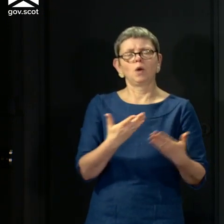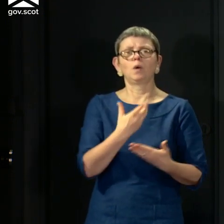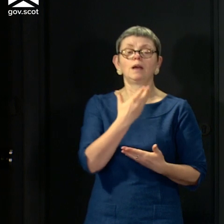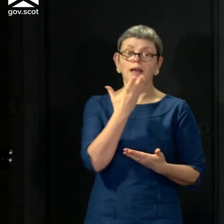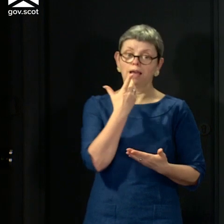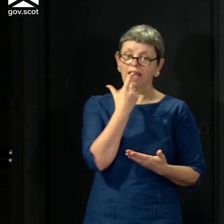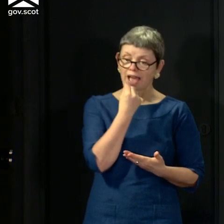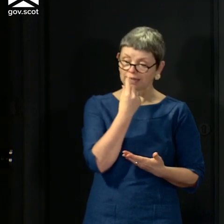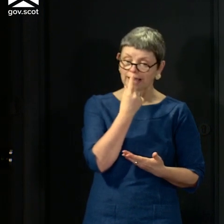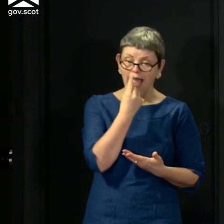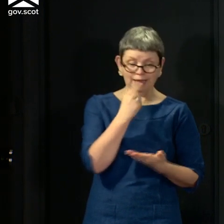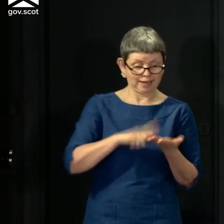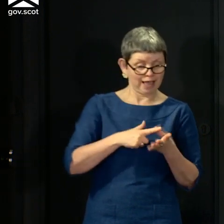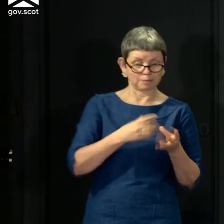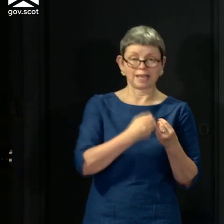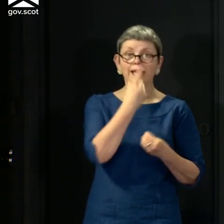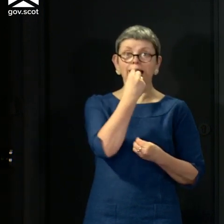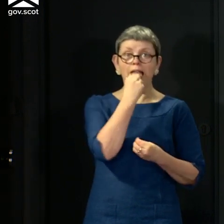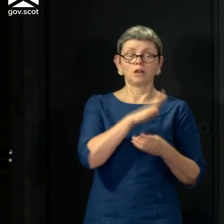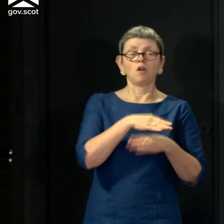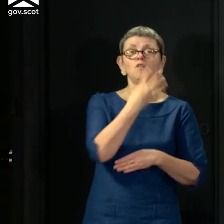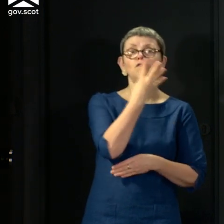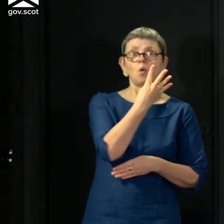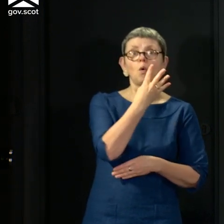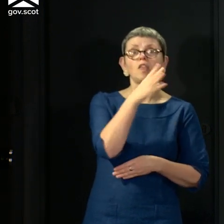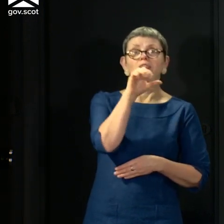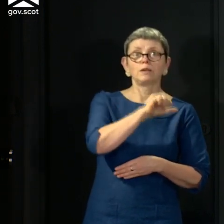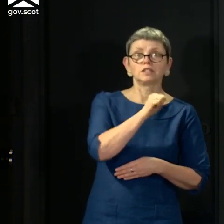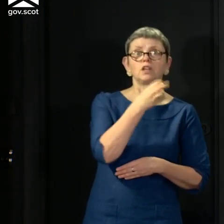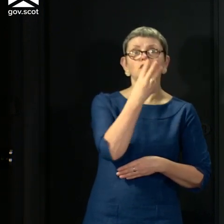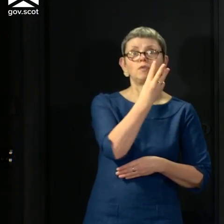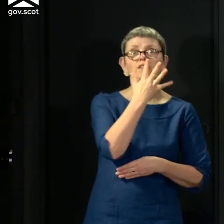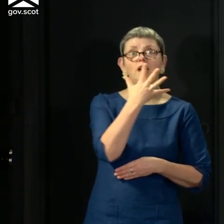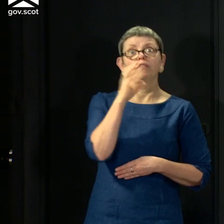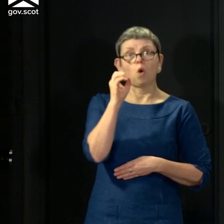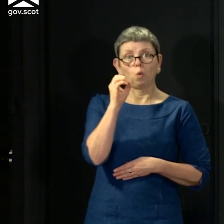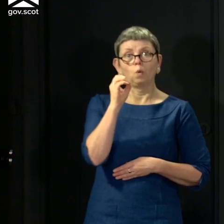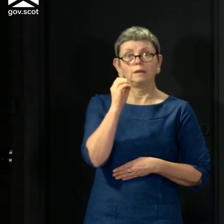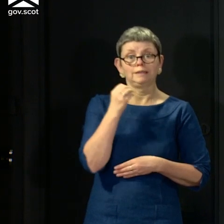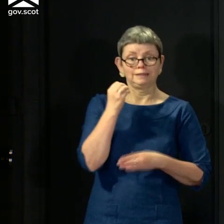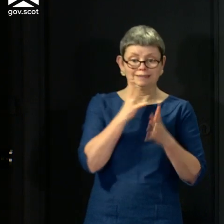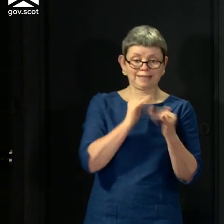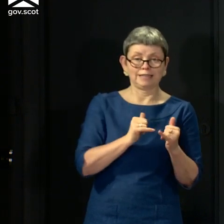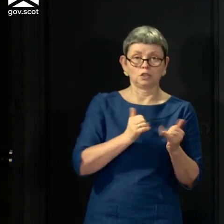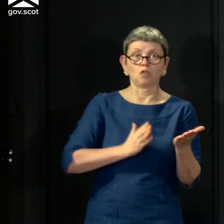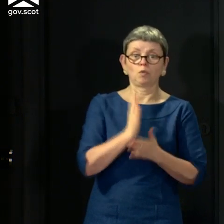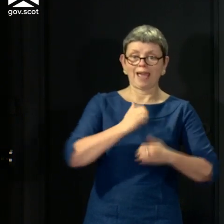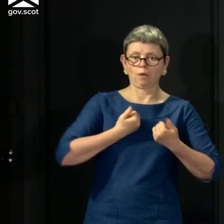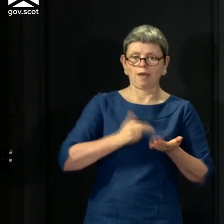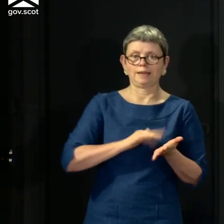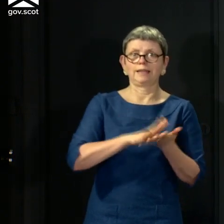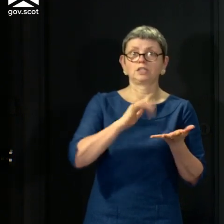active lab capacity for 4,350 tests a day to be carried out within the National Health Service.